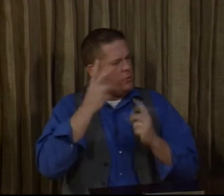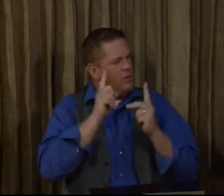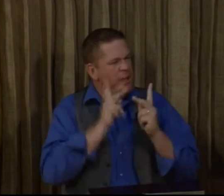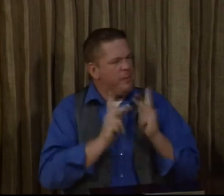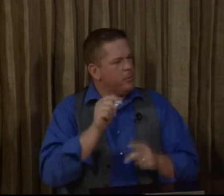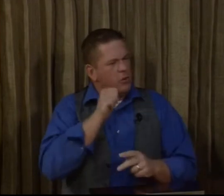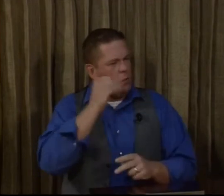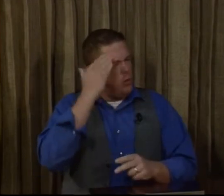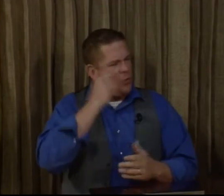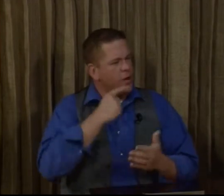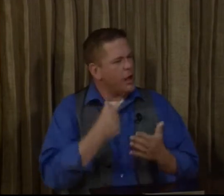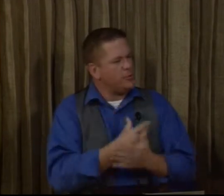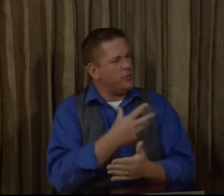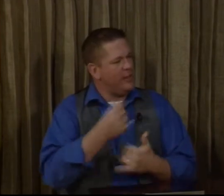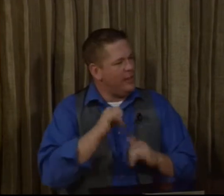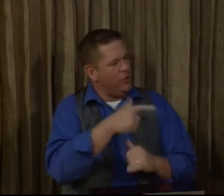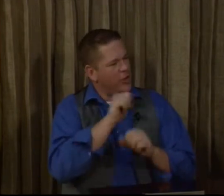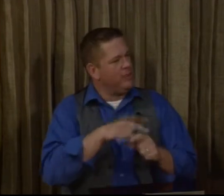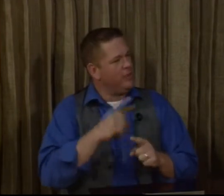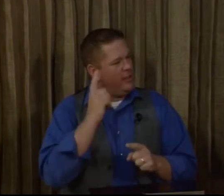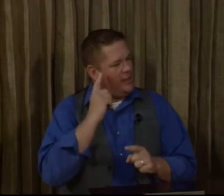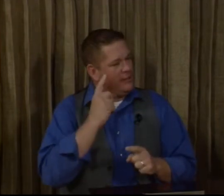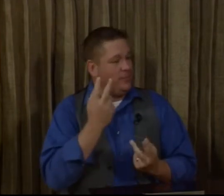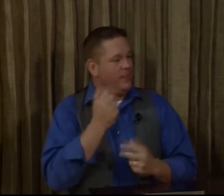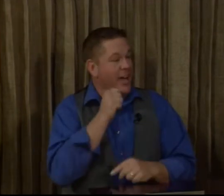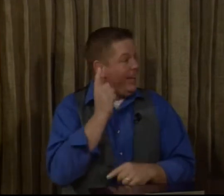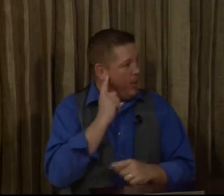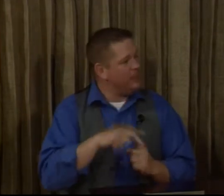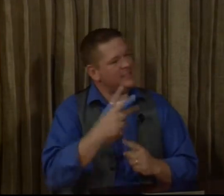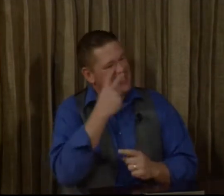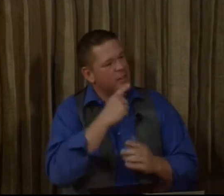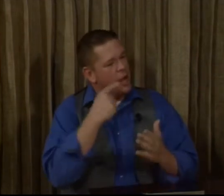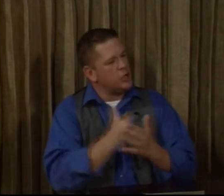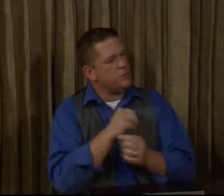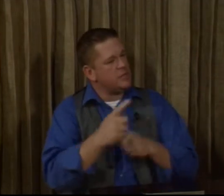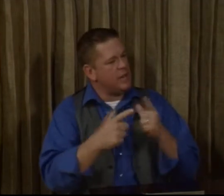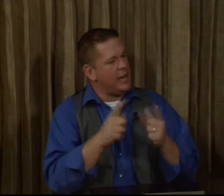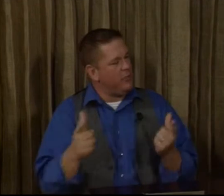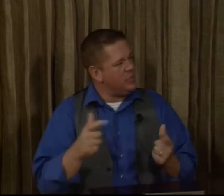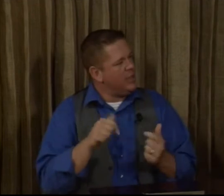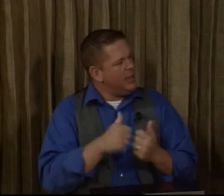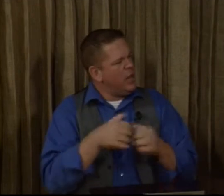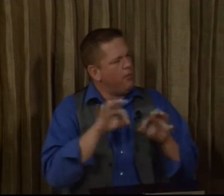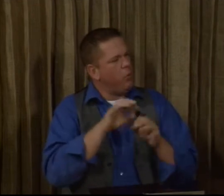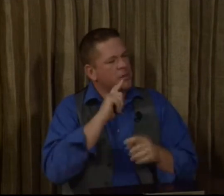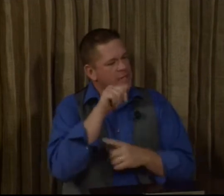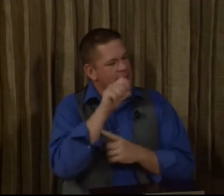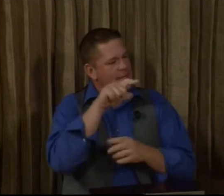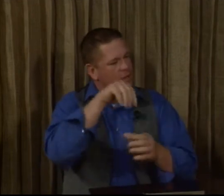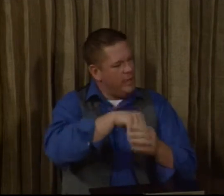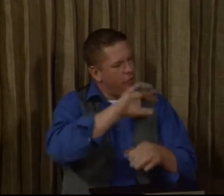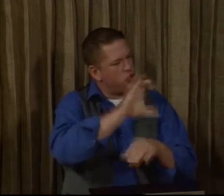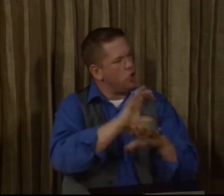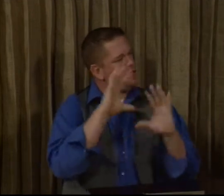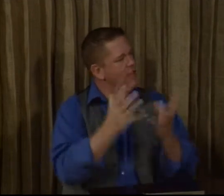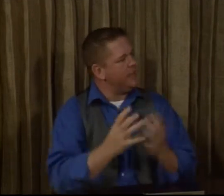so many deaf people don't know the gospel, and yet you're able to not hear but see the gospel in sign language. How important is ASL in the church setting?